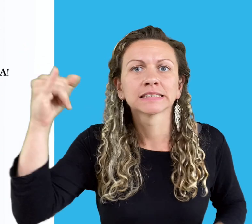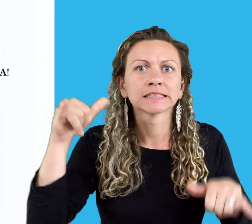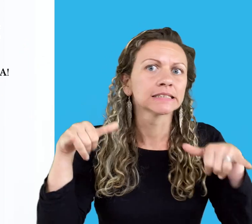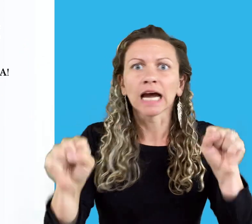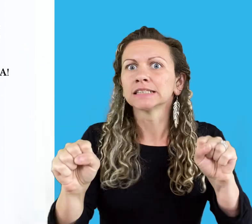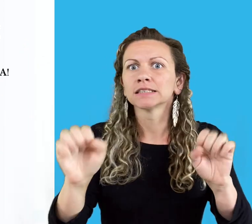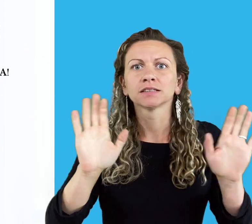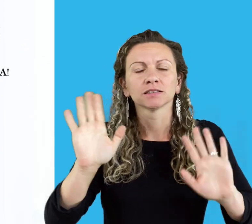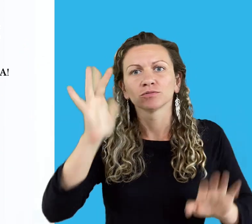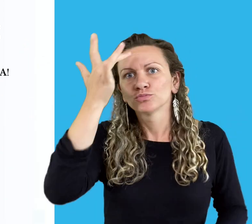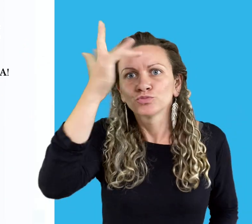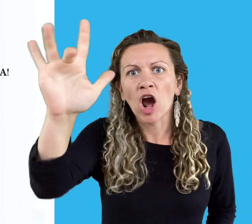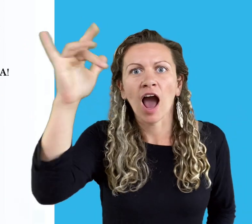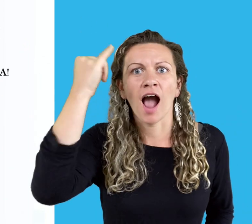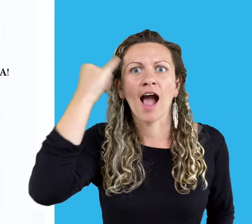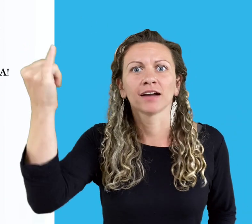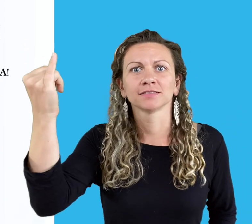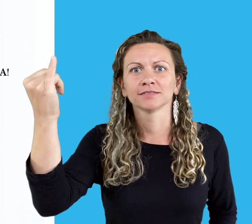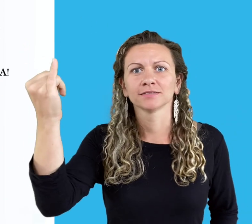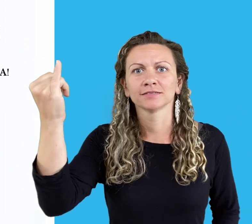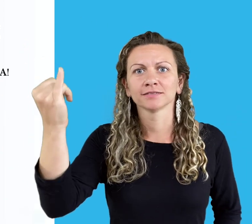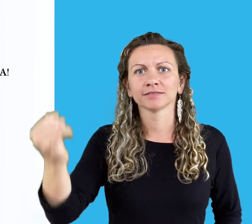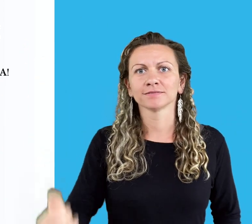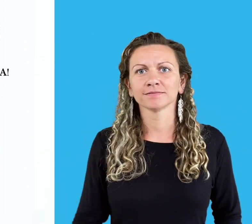A quite brilliant idea.